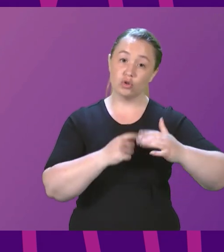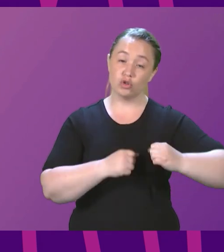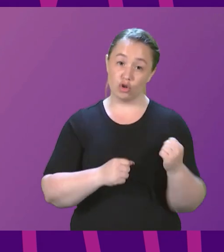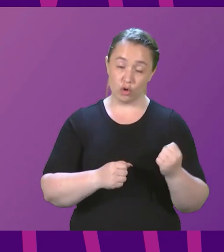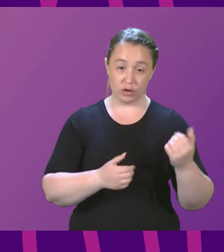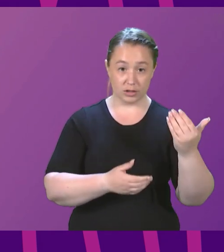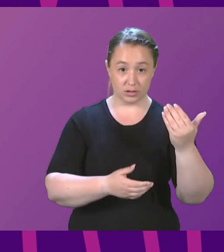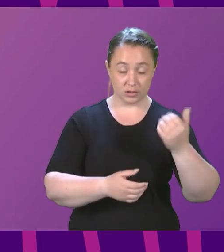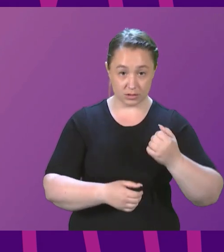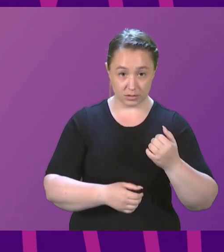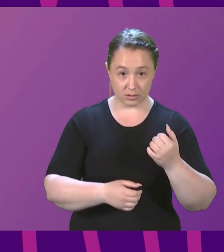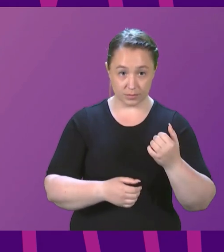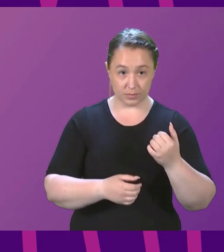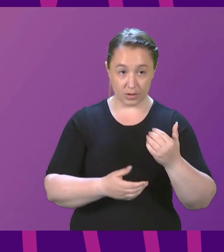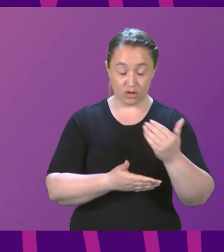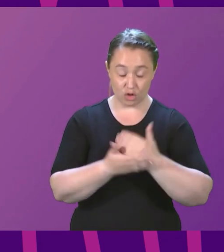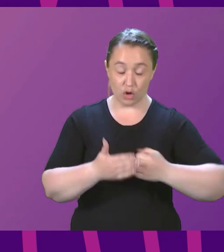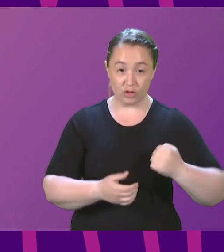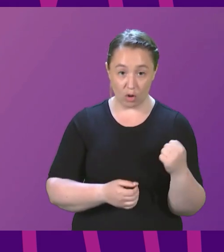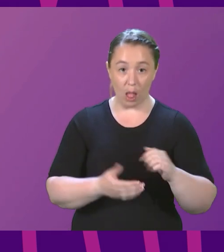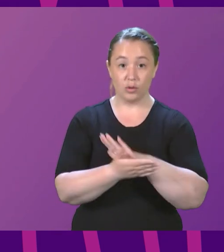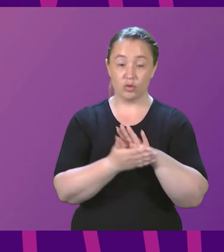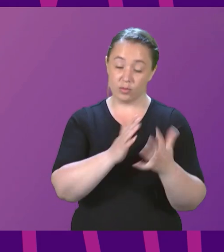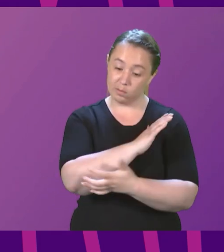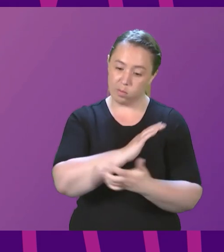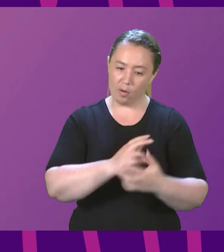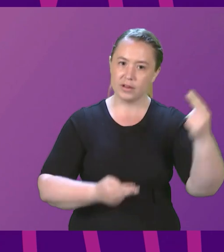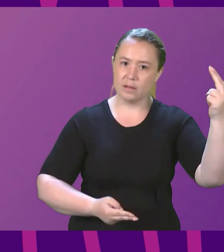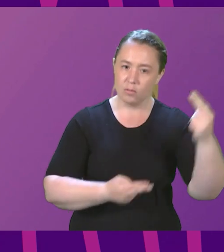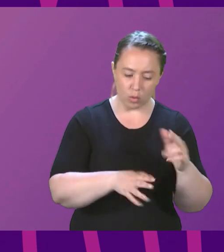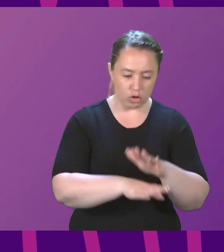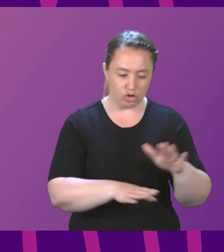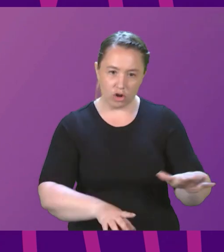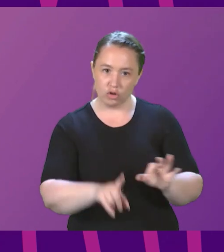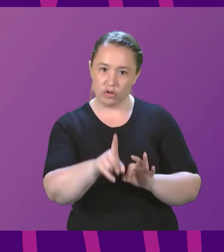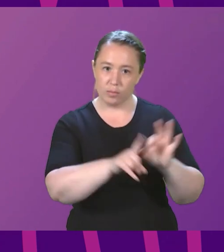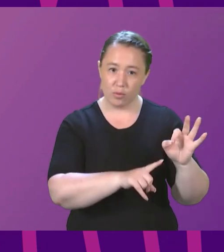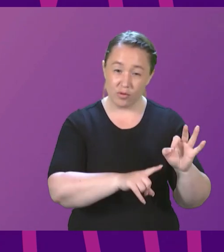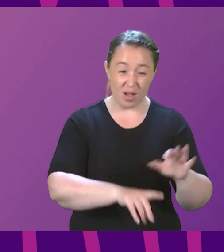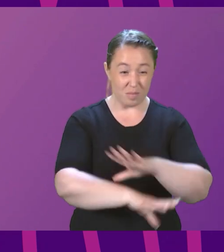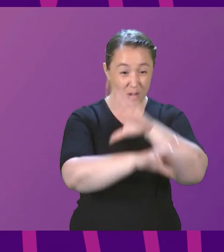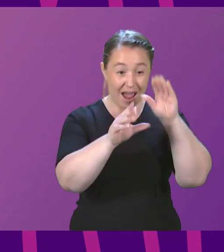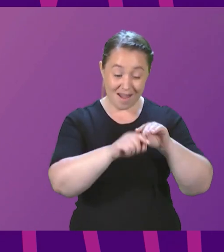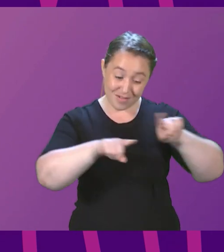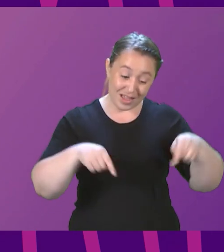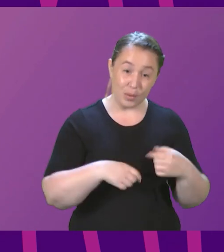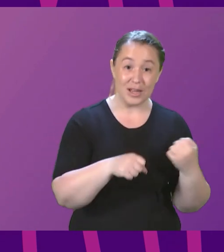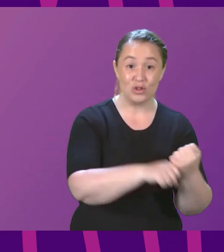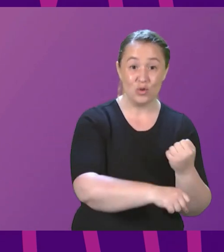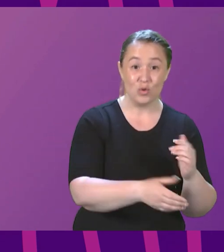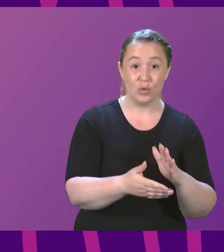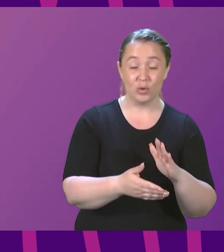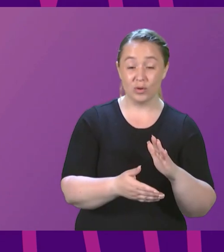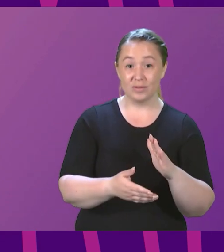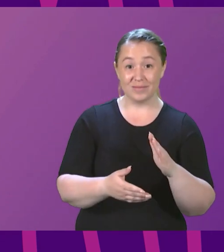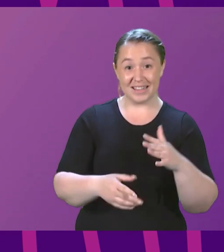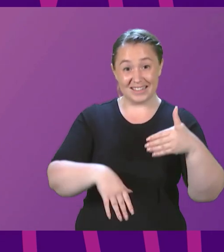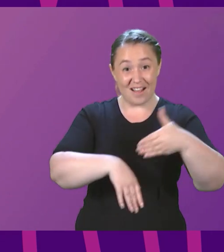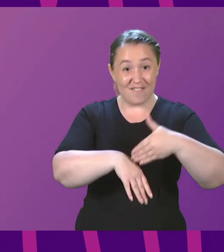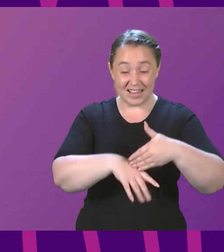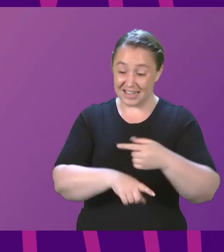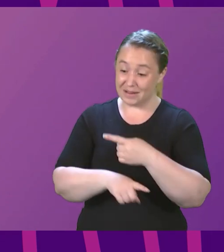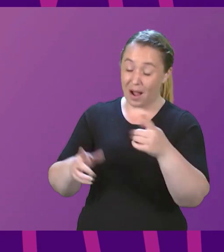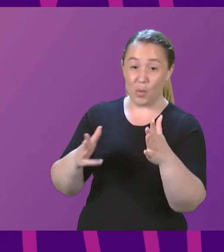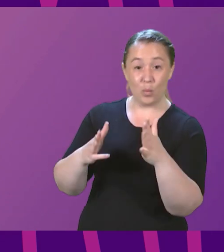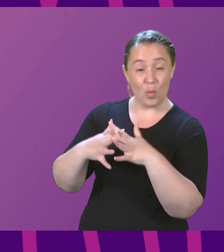out of poverty rather than the situation we have now that everything we do is undermined by a government pulling in the wrong direction. Daniel